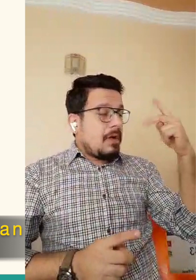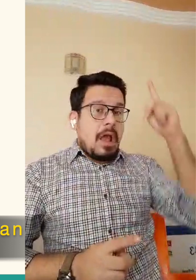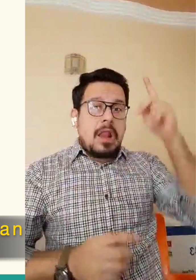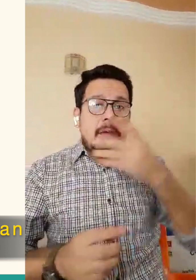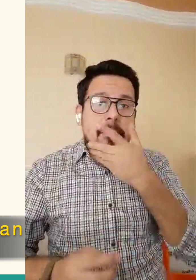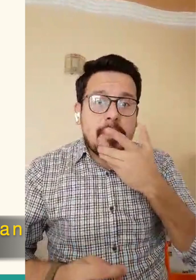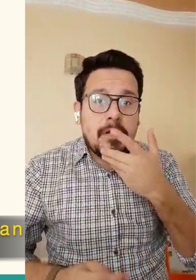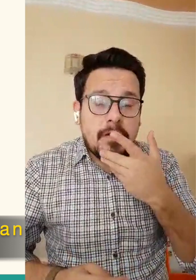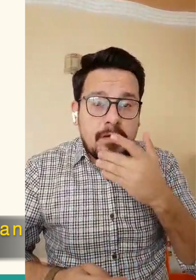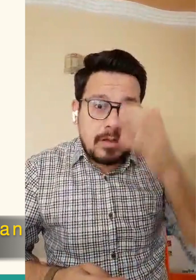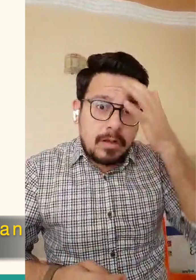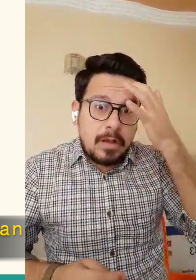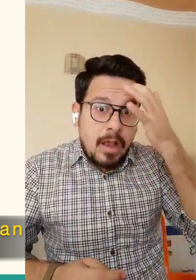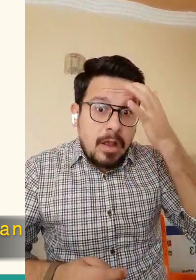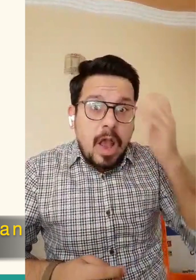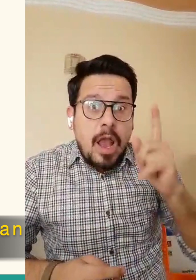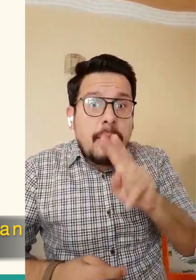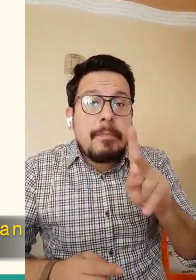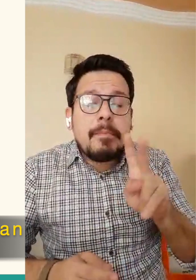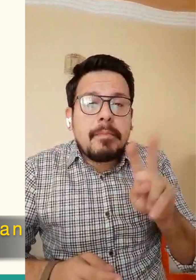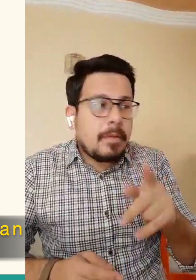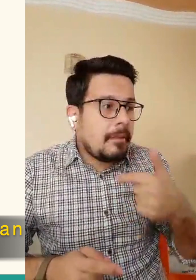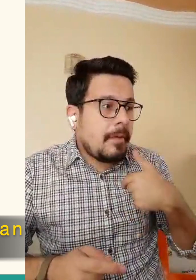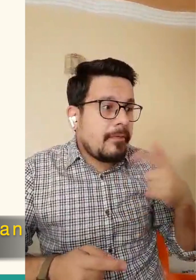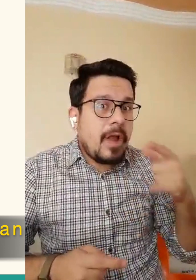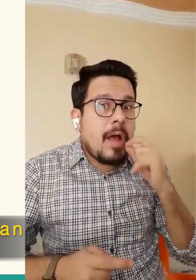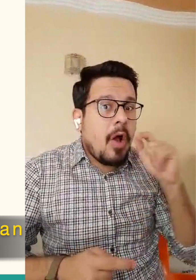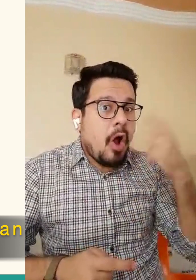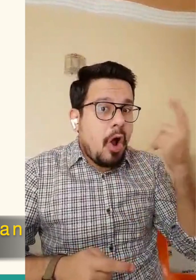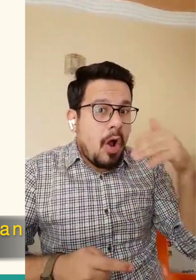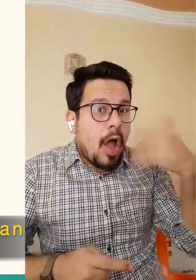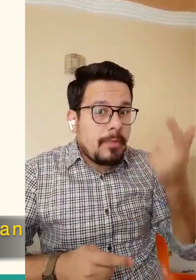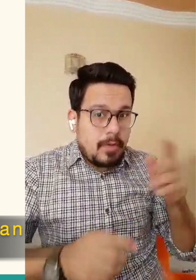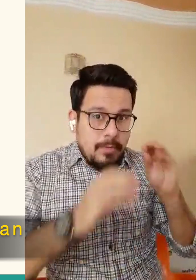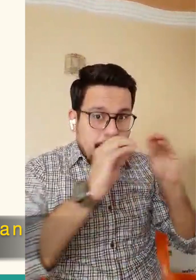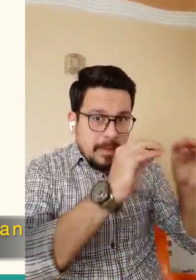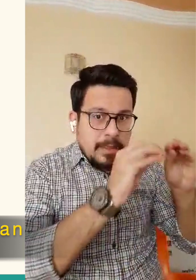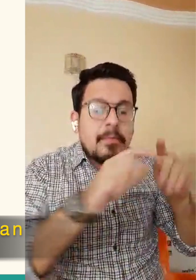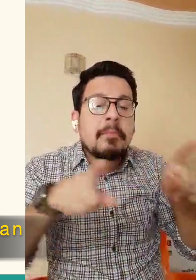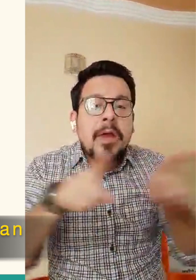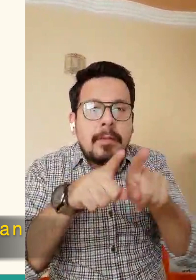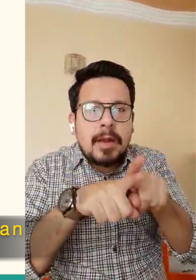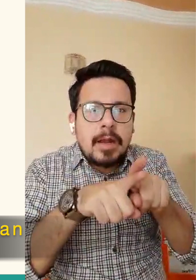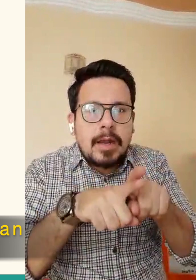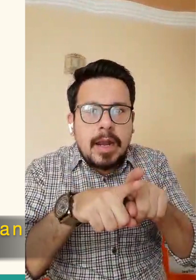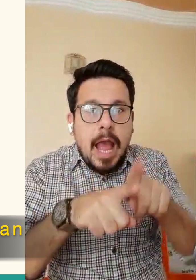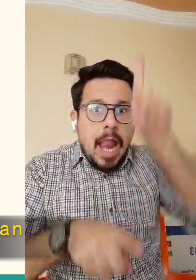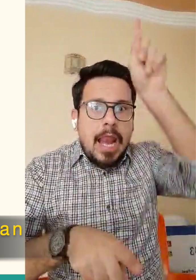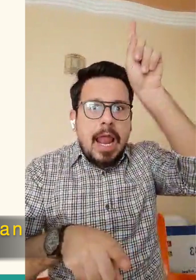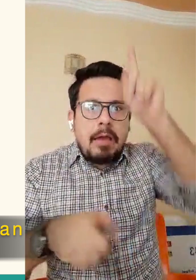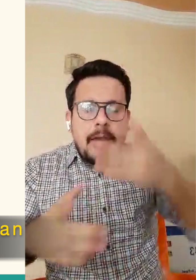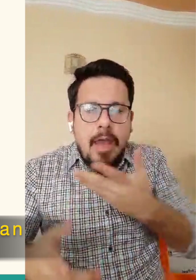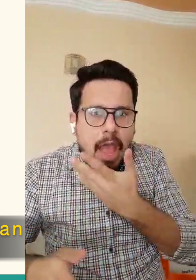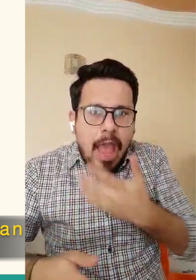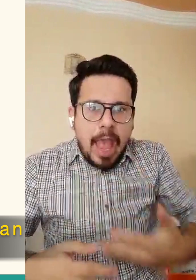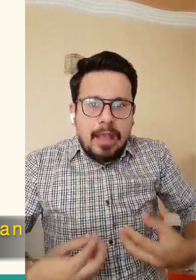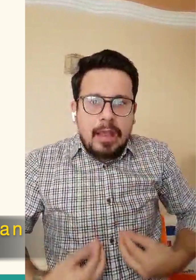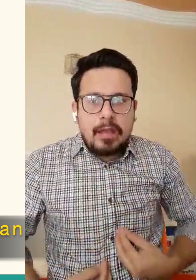and he also said who is it that would loan Allah a goodly